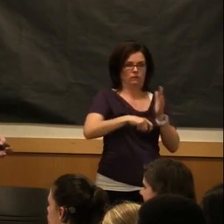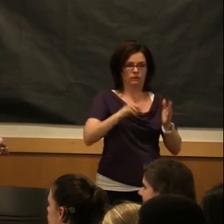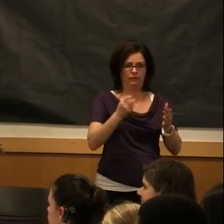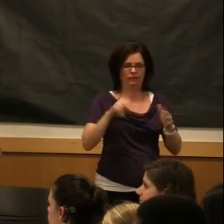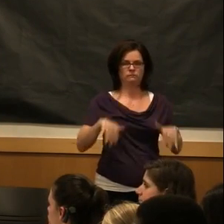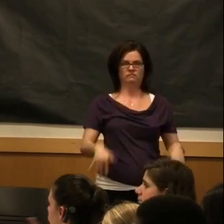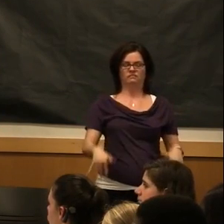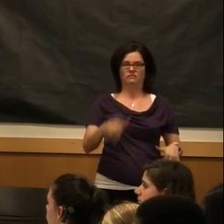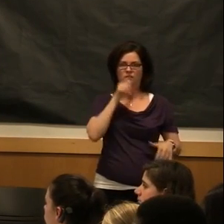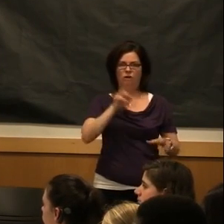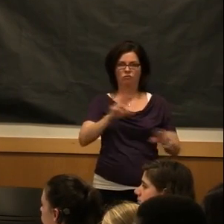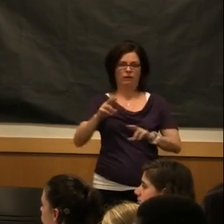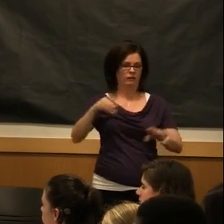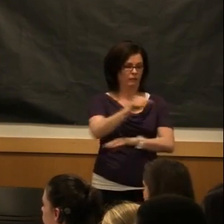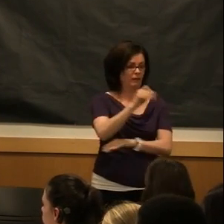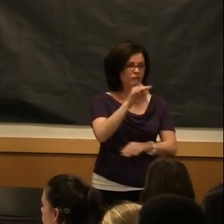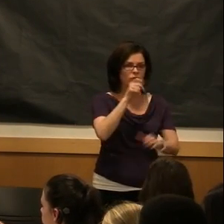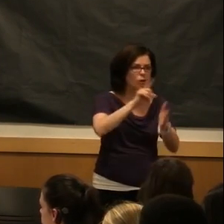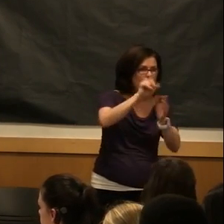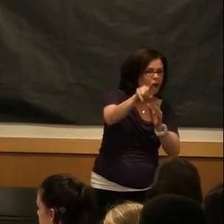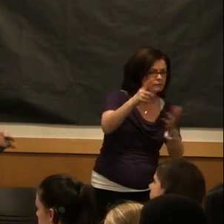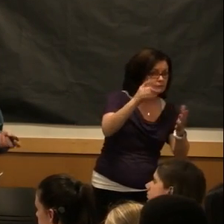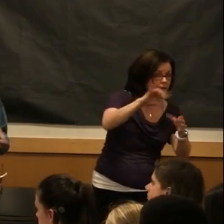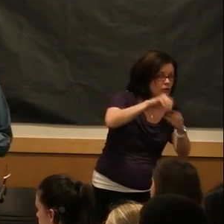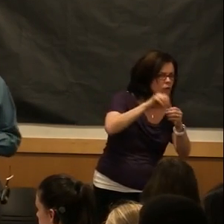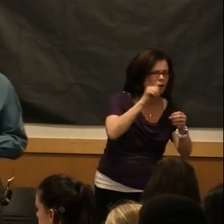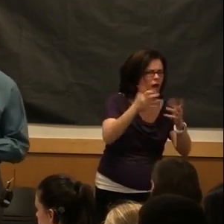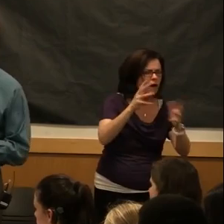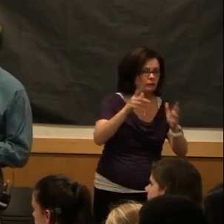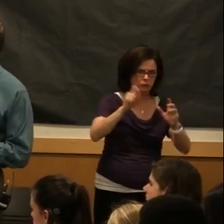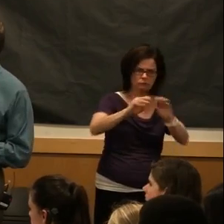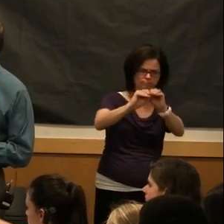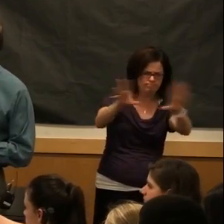for if you're not asking if they're included up front.